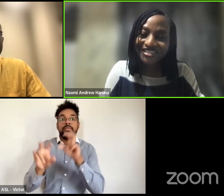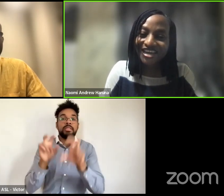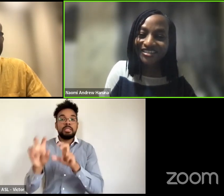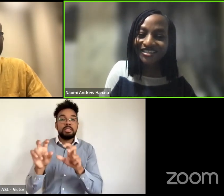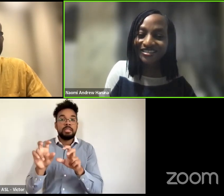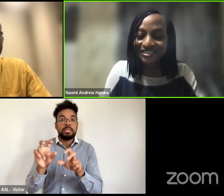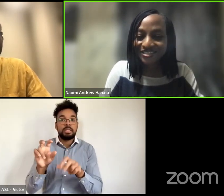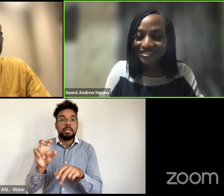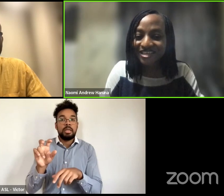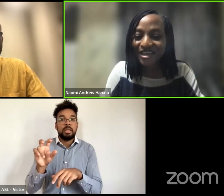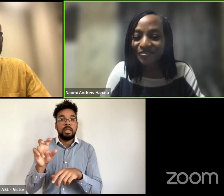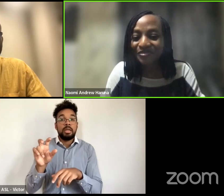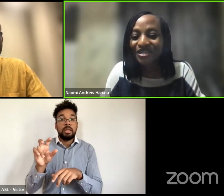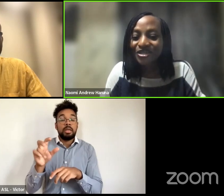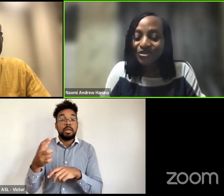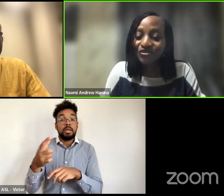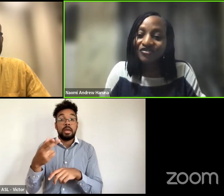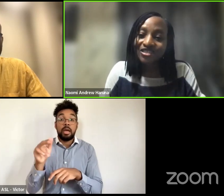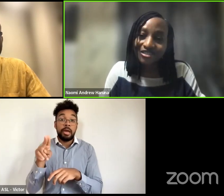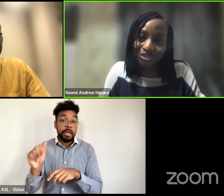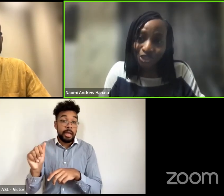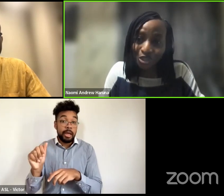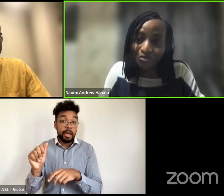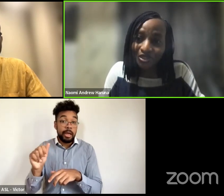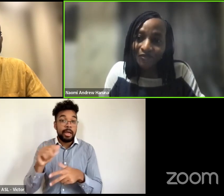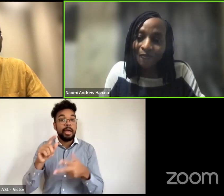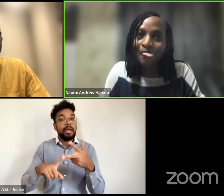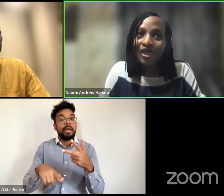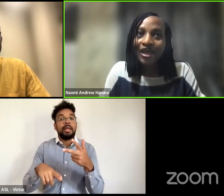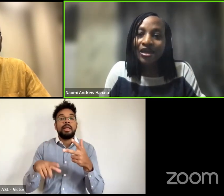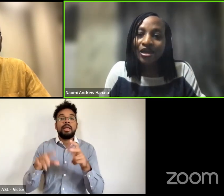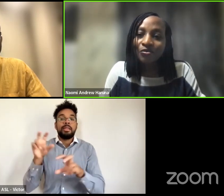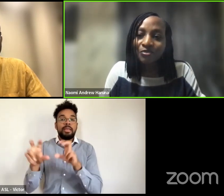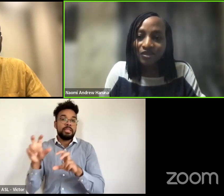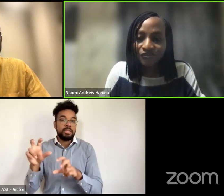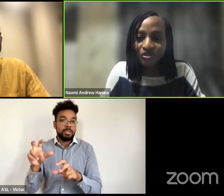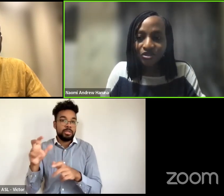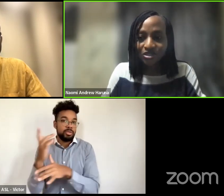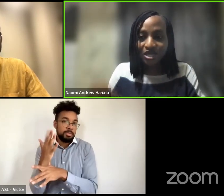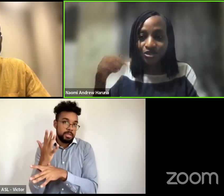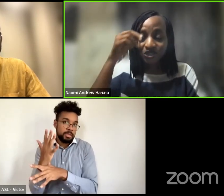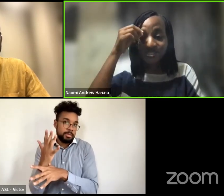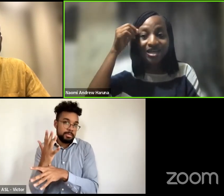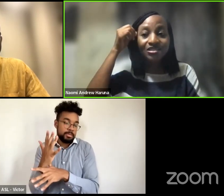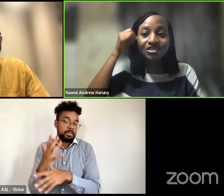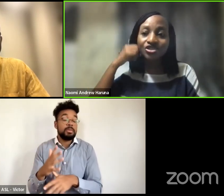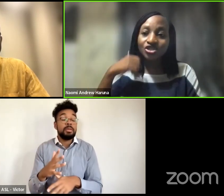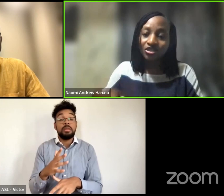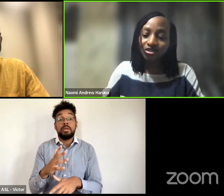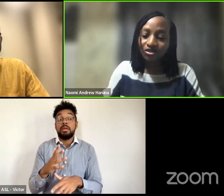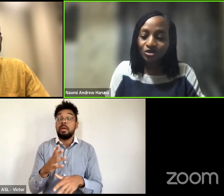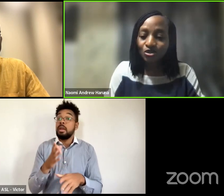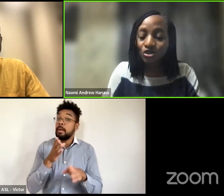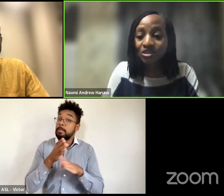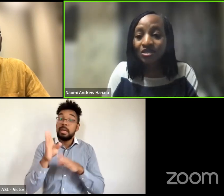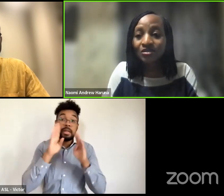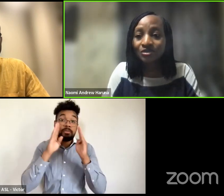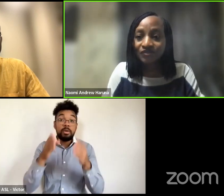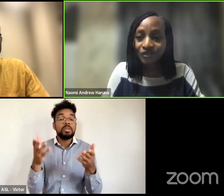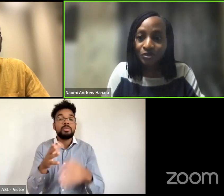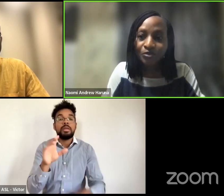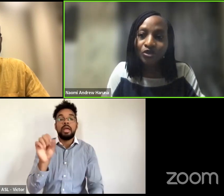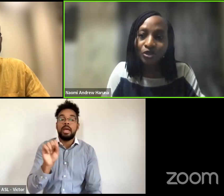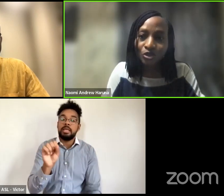was which is in ghana and then hildesheim university in germany and our main focus is actually the sdgs so